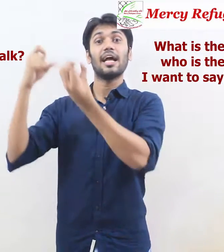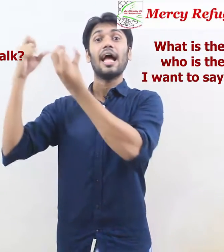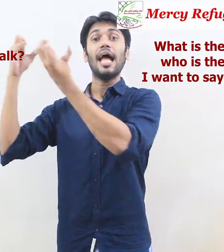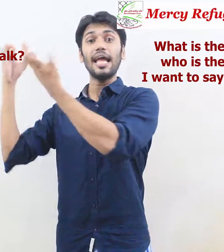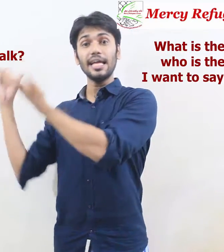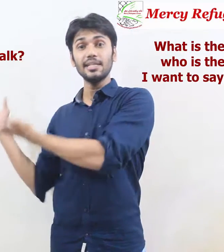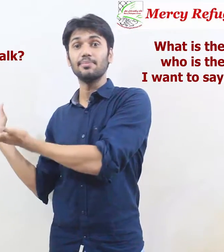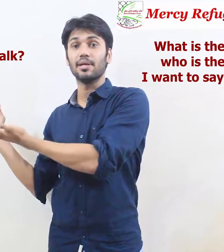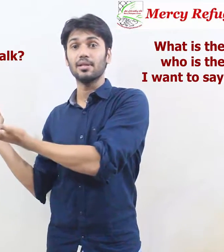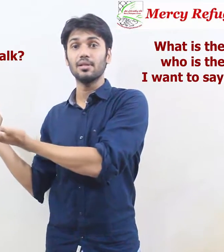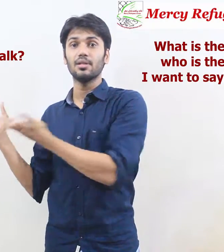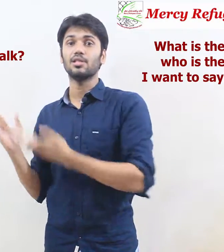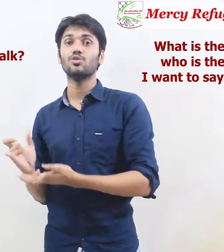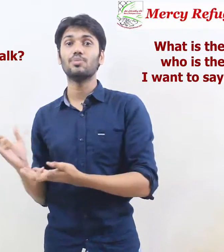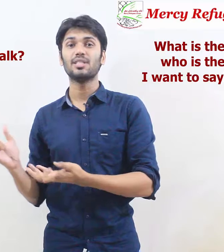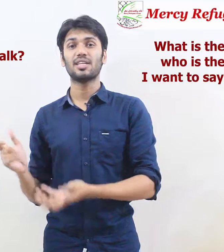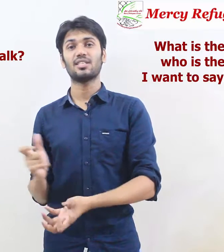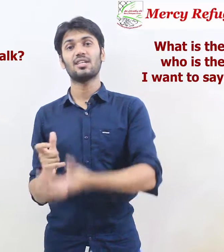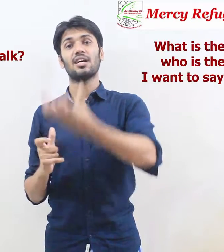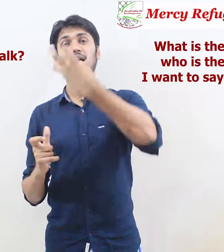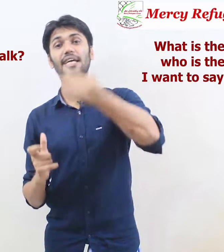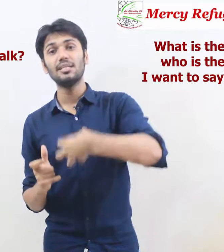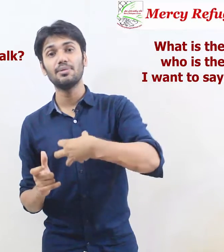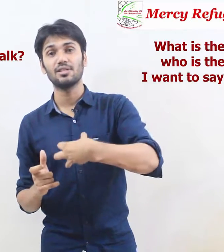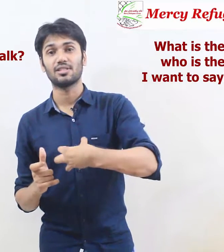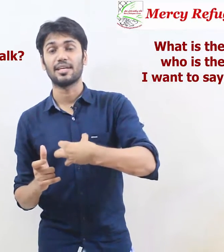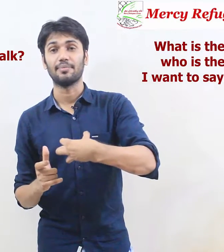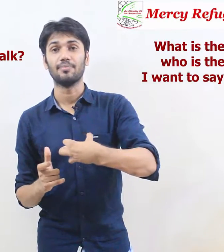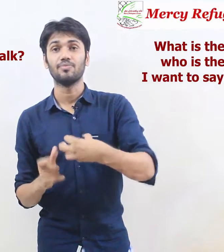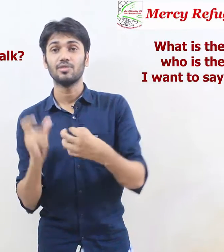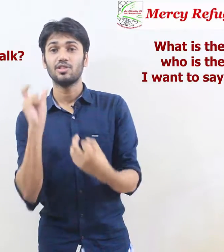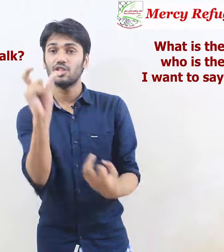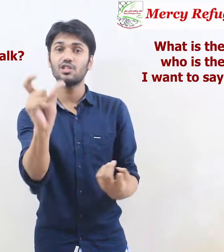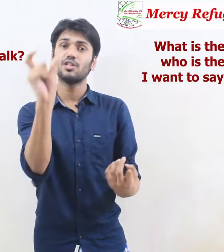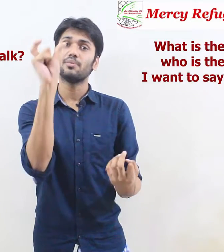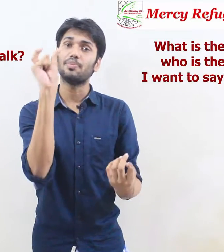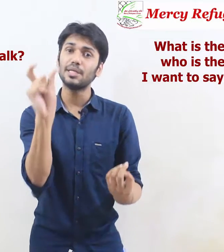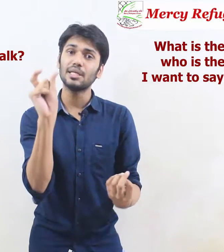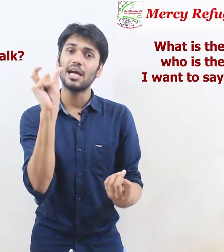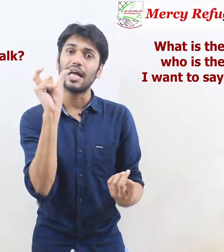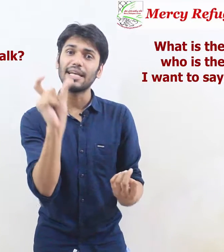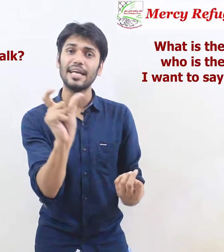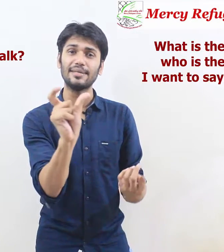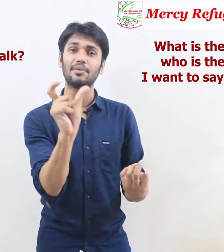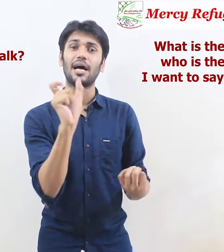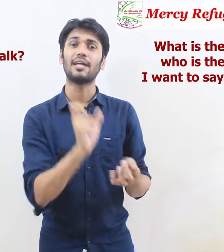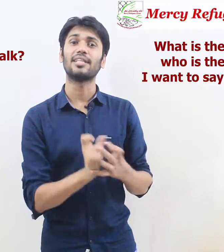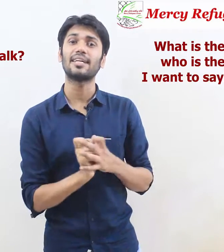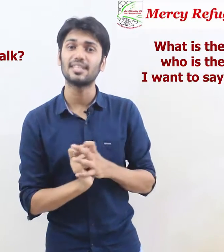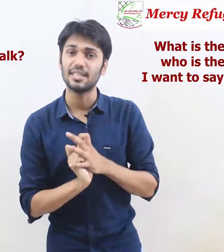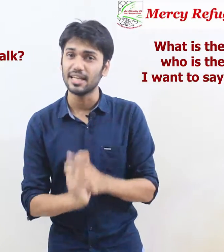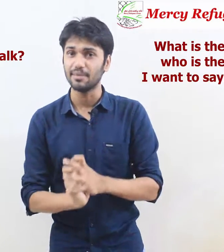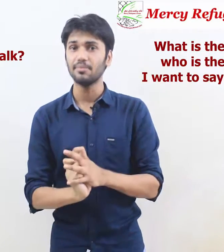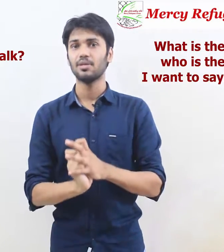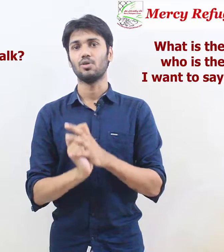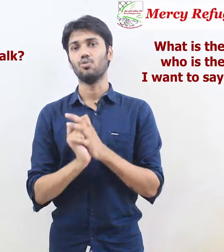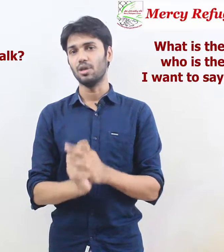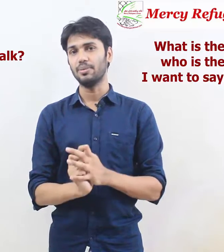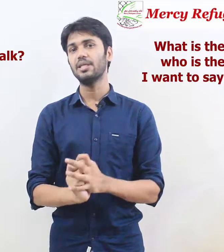animal you bring that animals name just bring a name and that name will